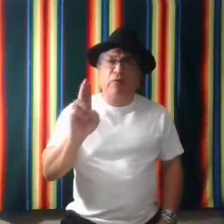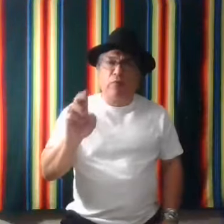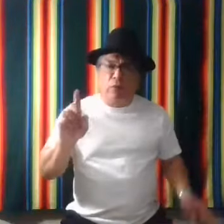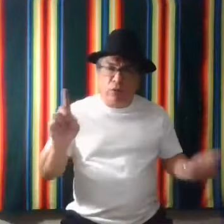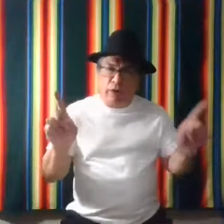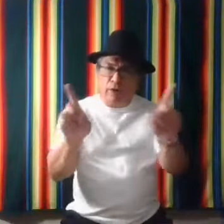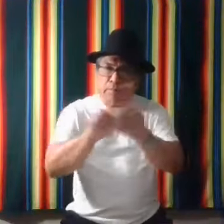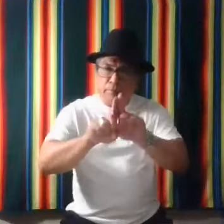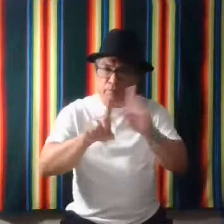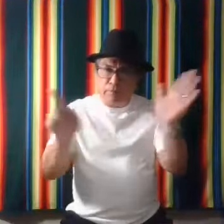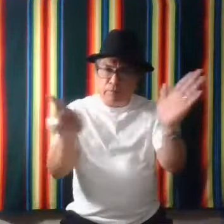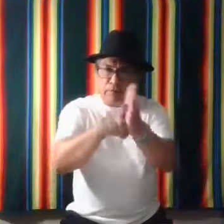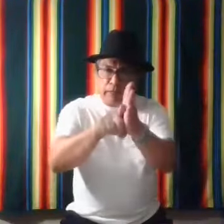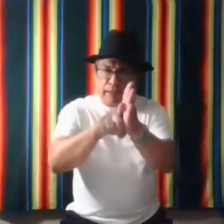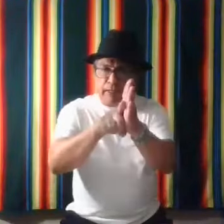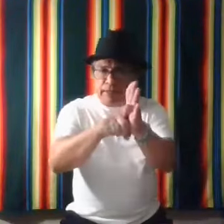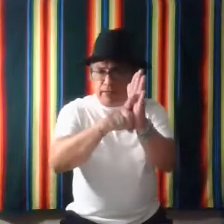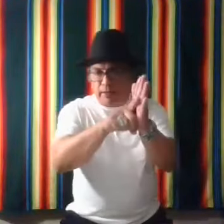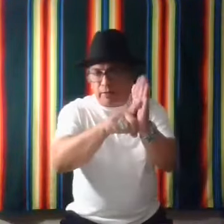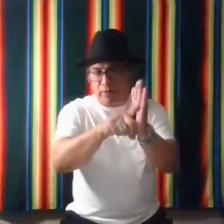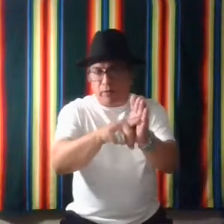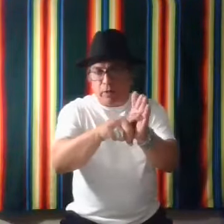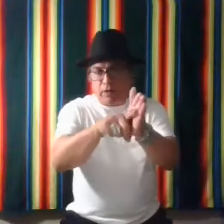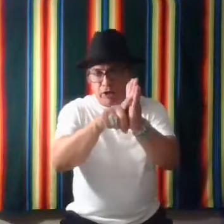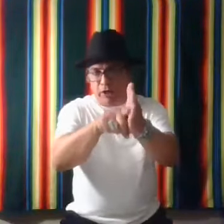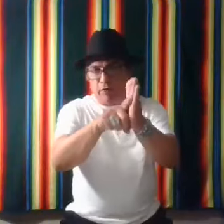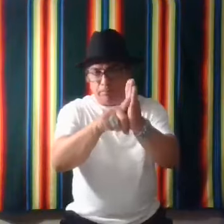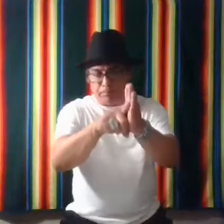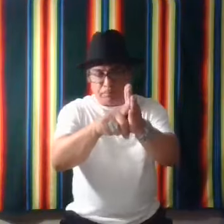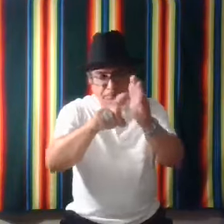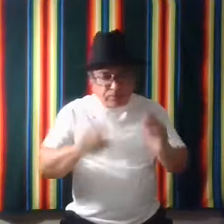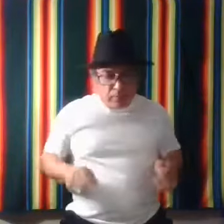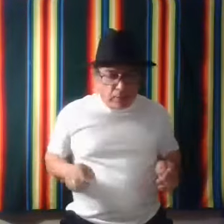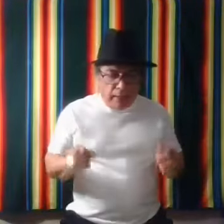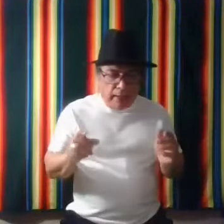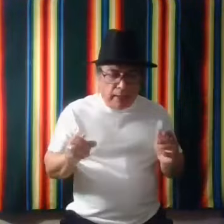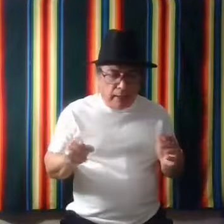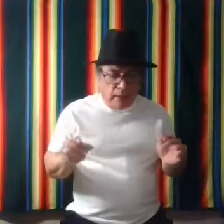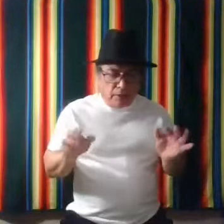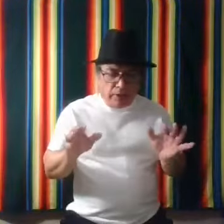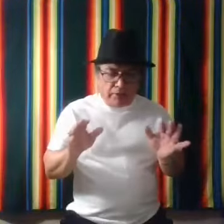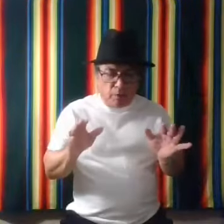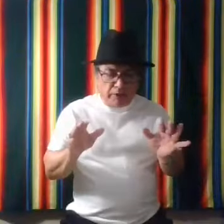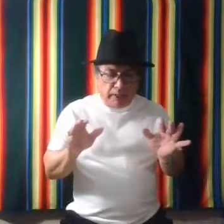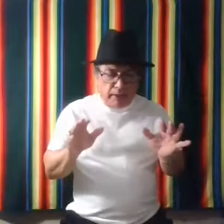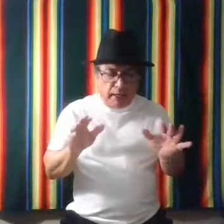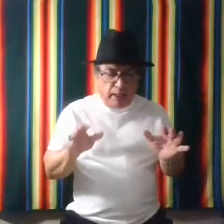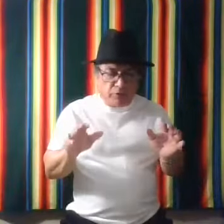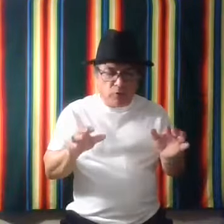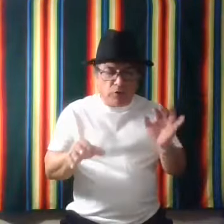with one another like that. That's a sign for together. And, uh, so that's always the, the aim. So we're going to